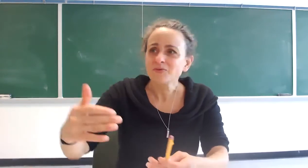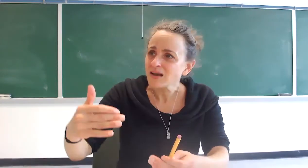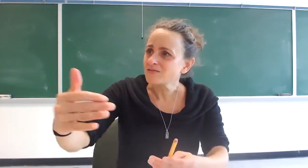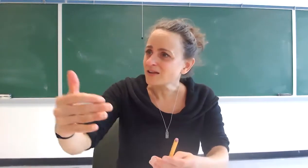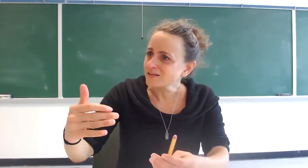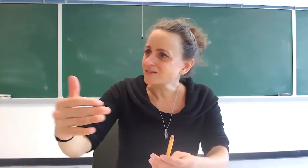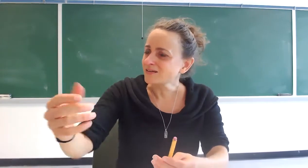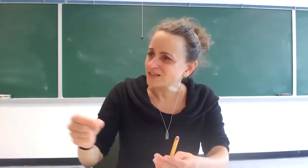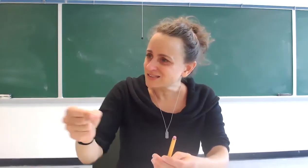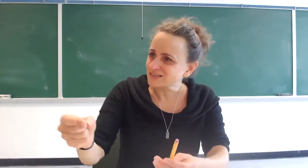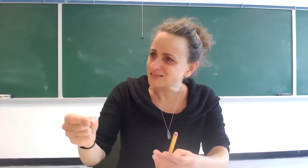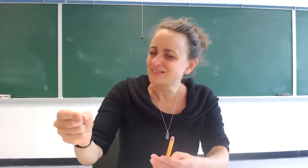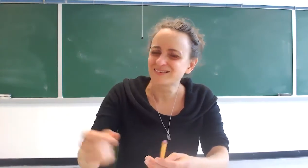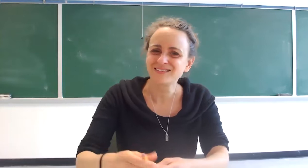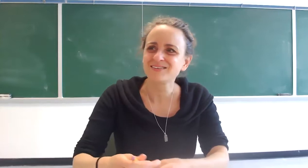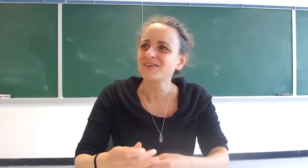alive like this and then you know